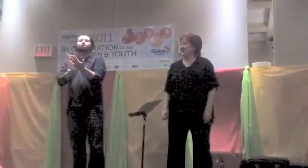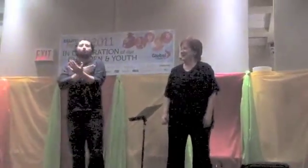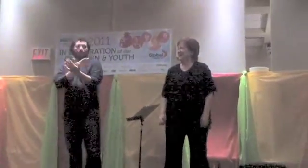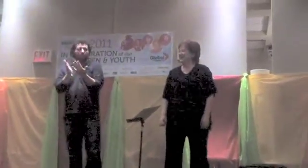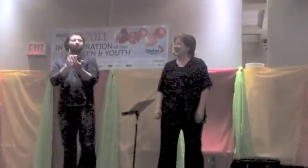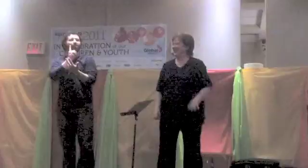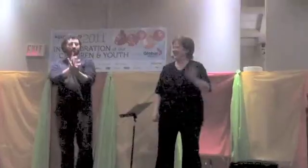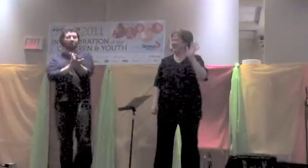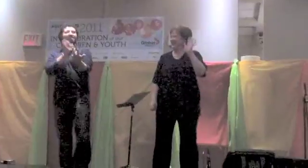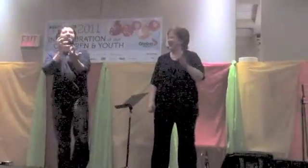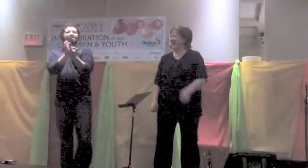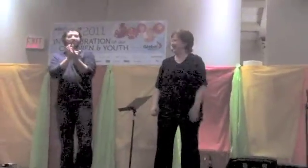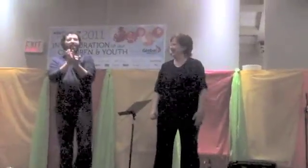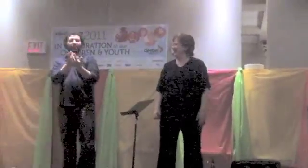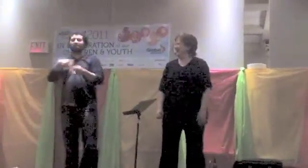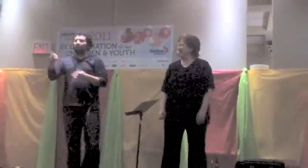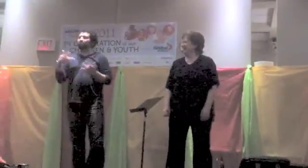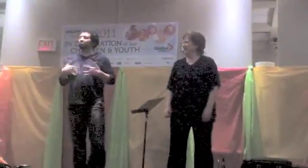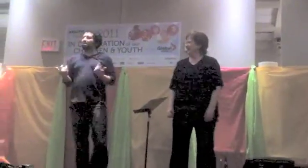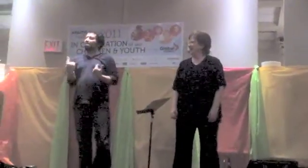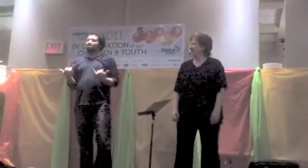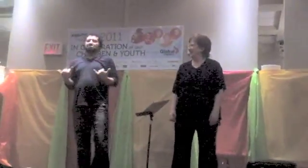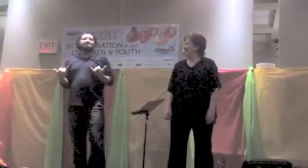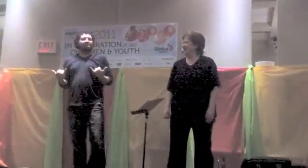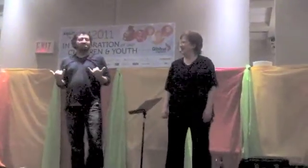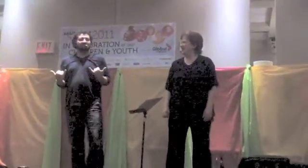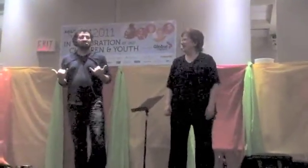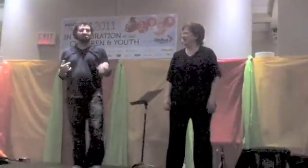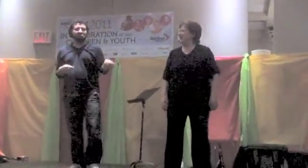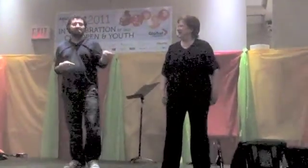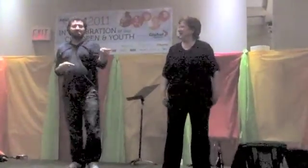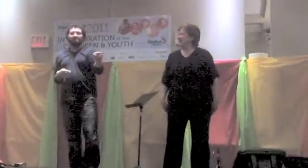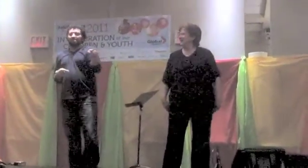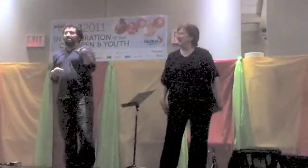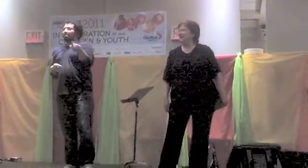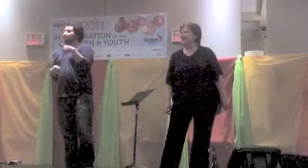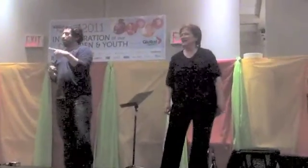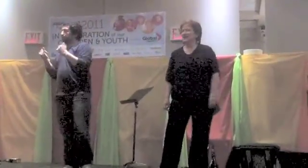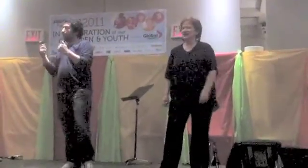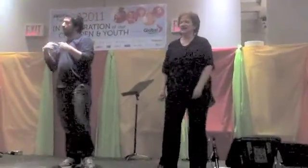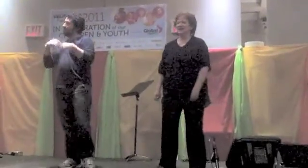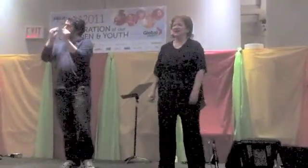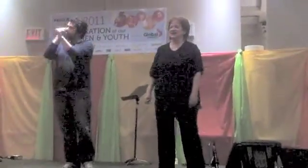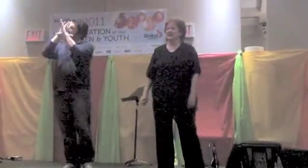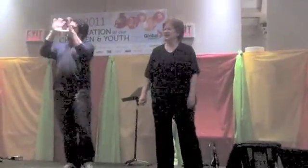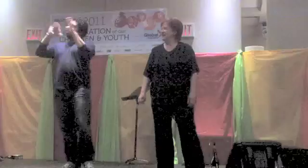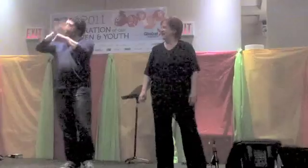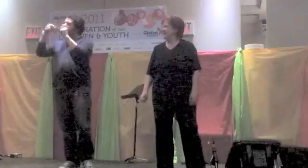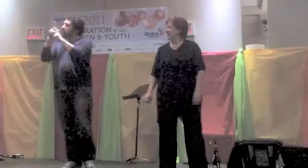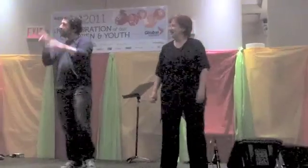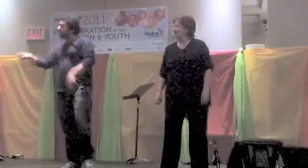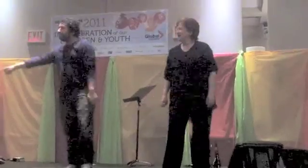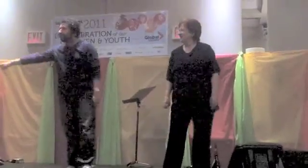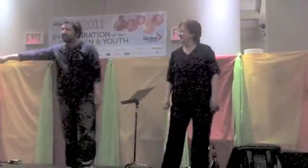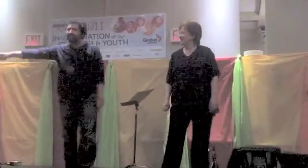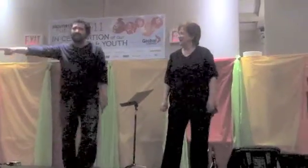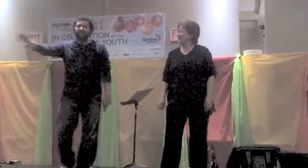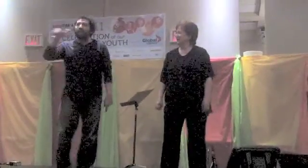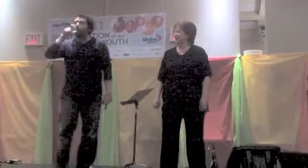Okay, it's a special song that I think really suits the event we're having here today. So, we're going to imagine all the